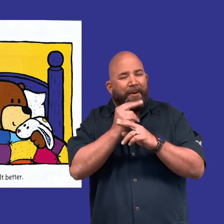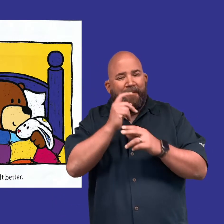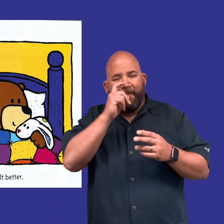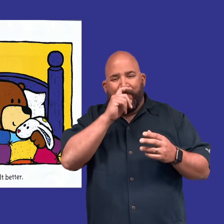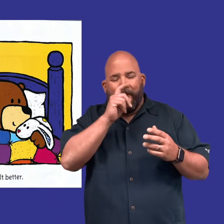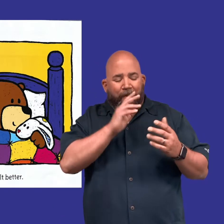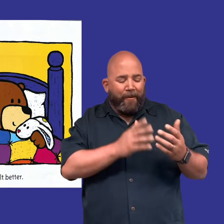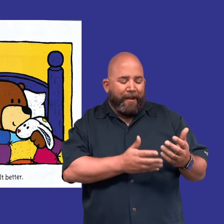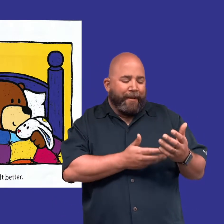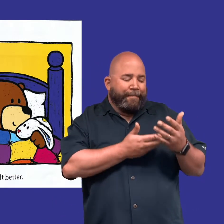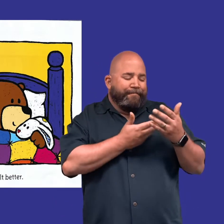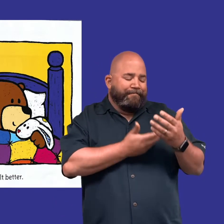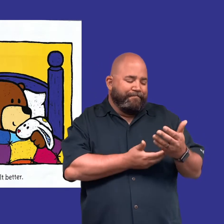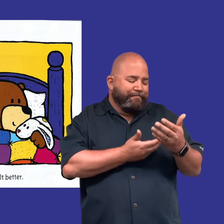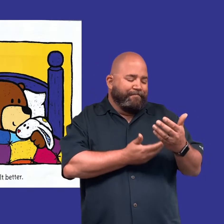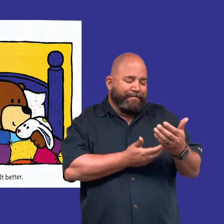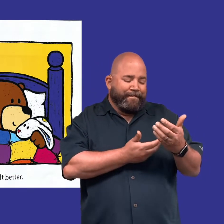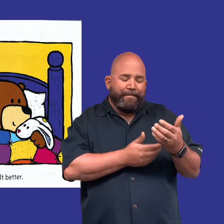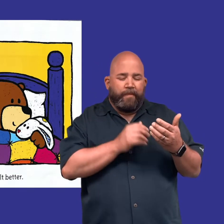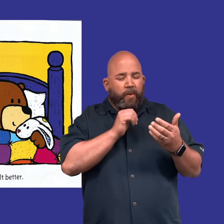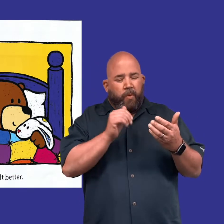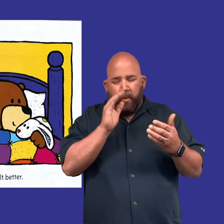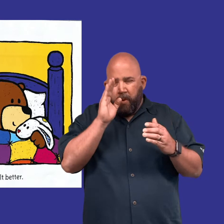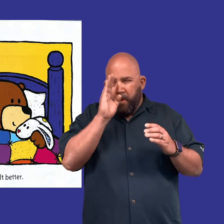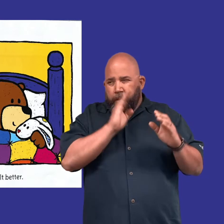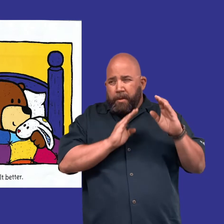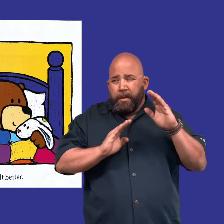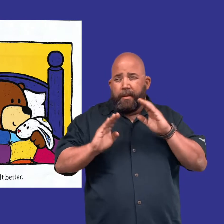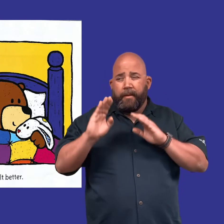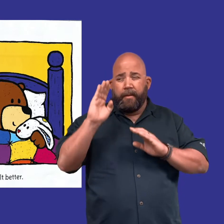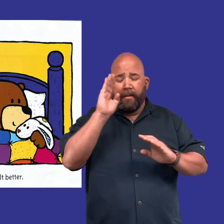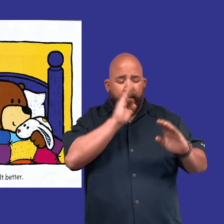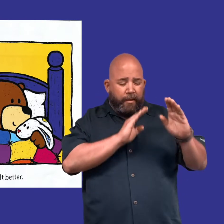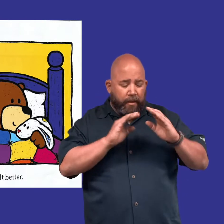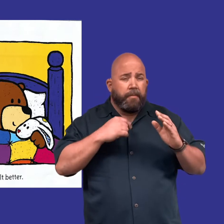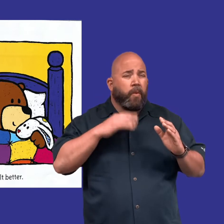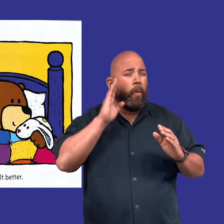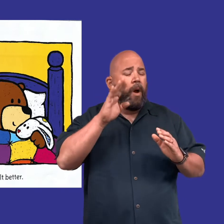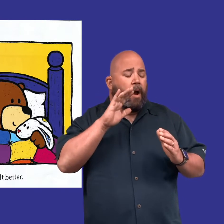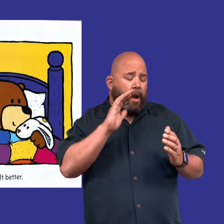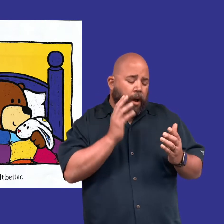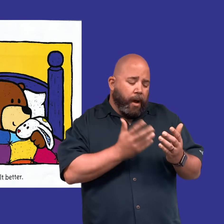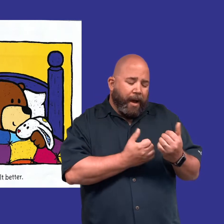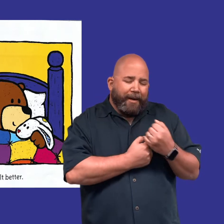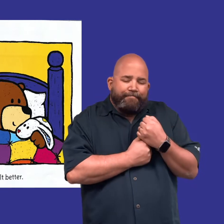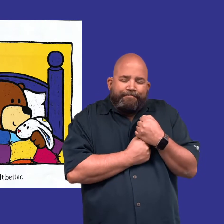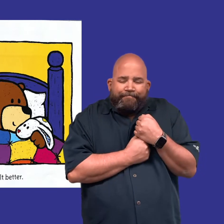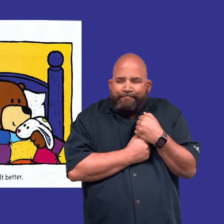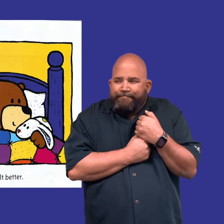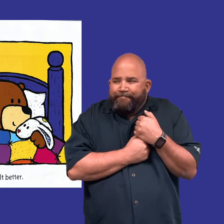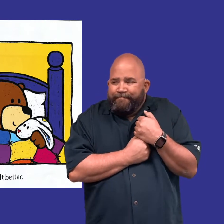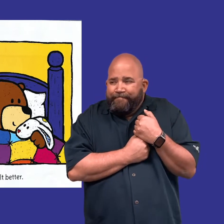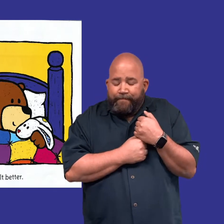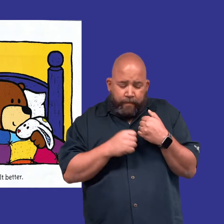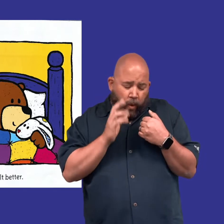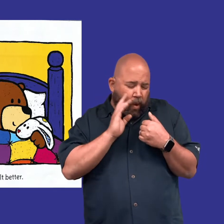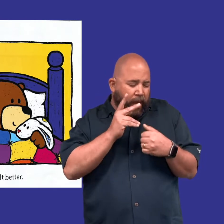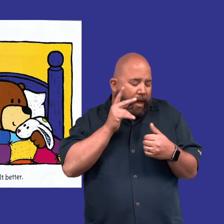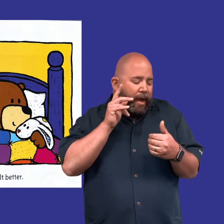Don't worry, said Bear. I'll hold you tight. I'll keep you warm. My love will